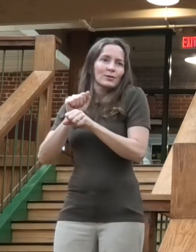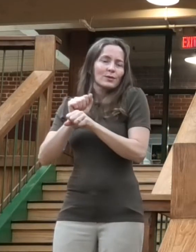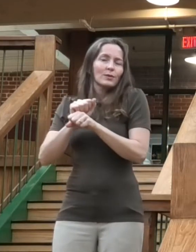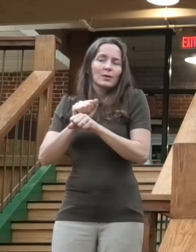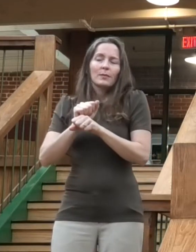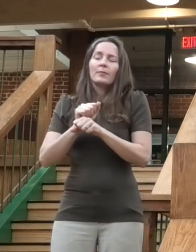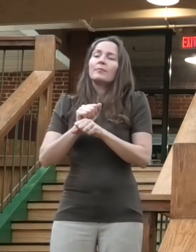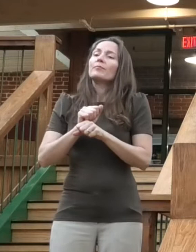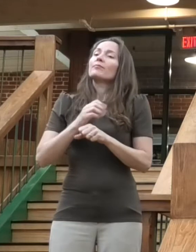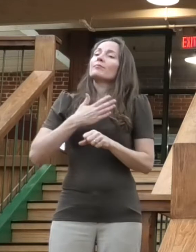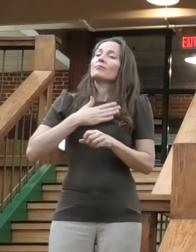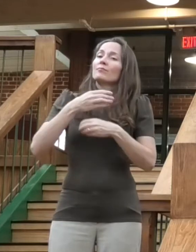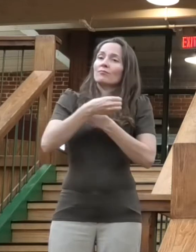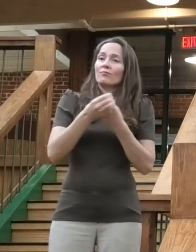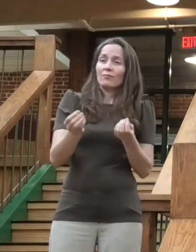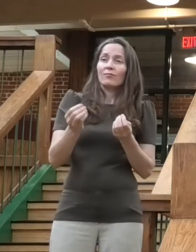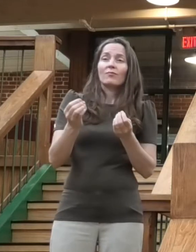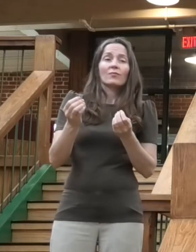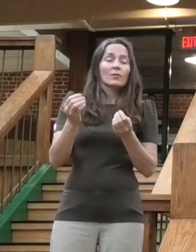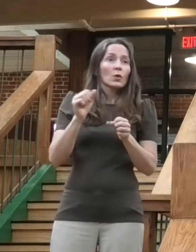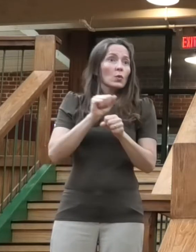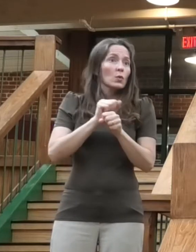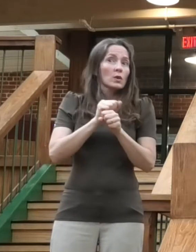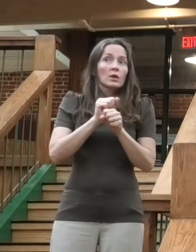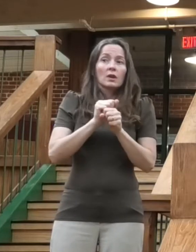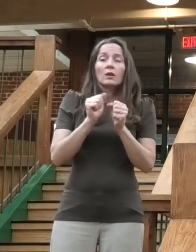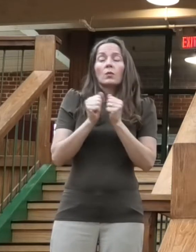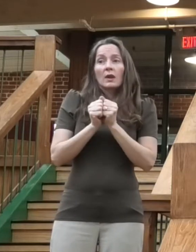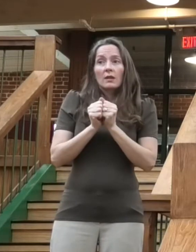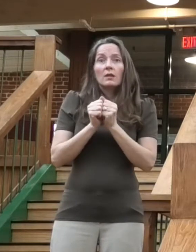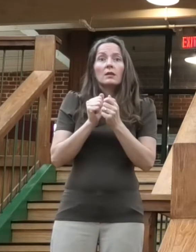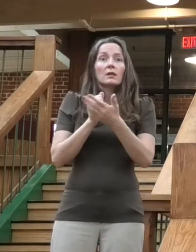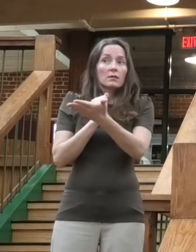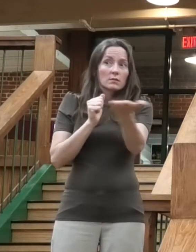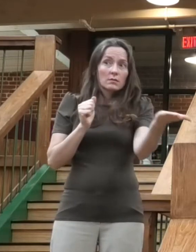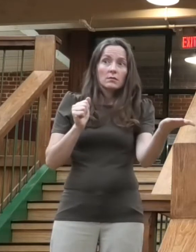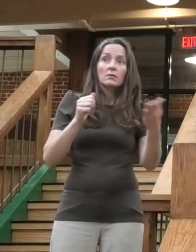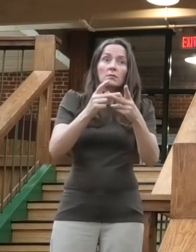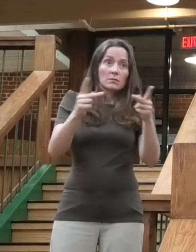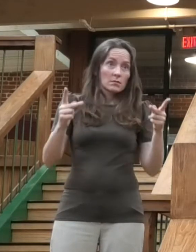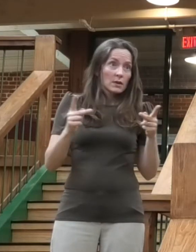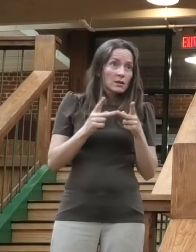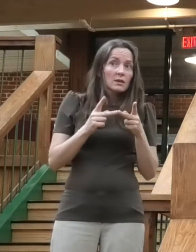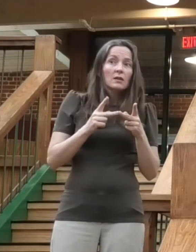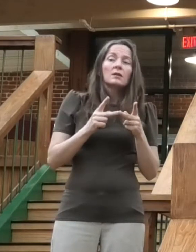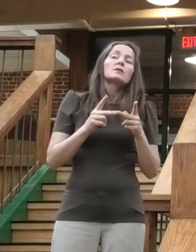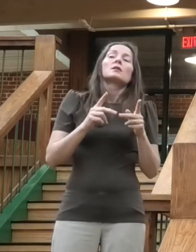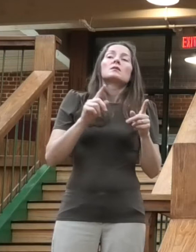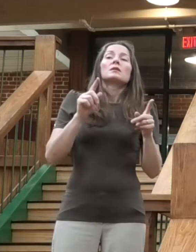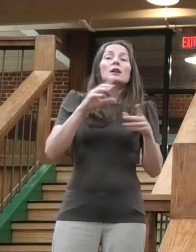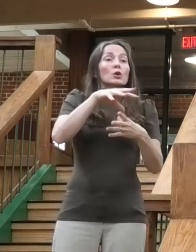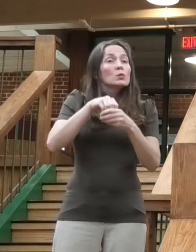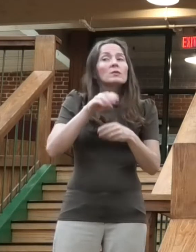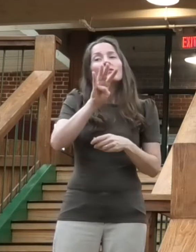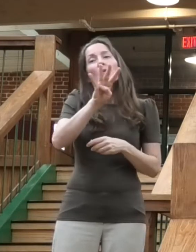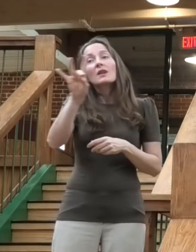direct mail the grant application to the 48 accommodation providers in our county.